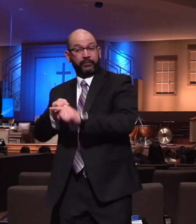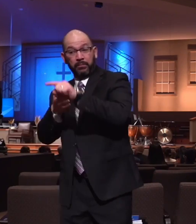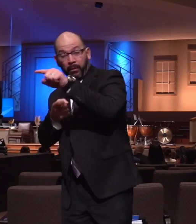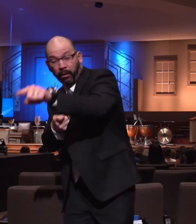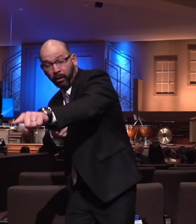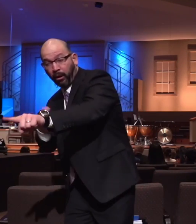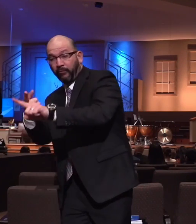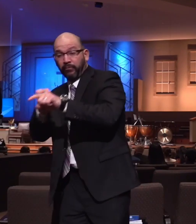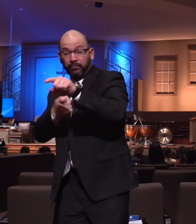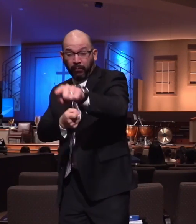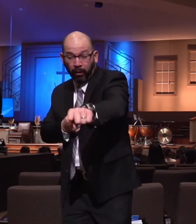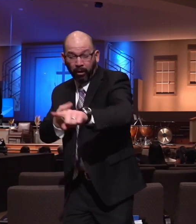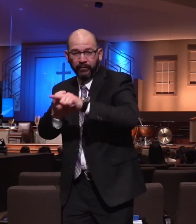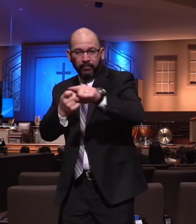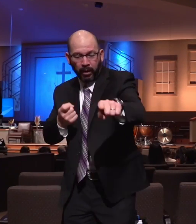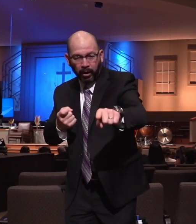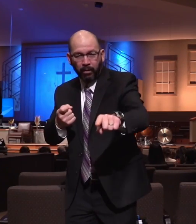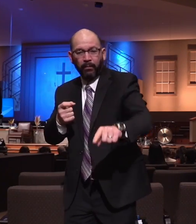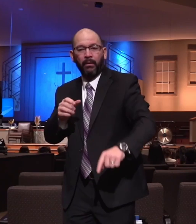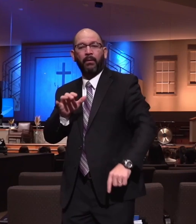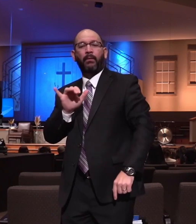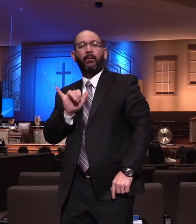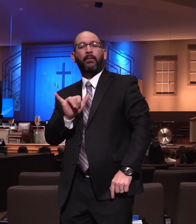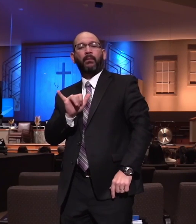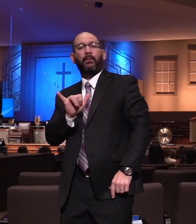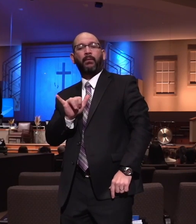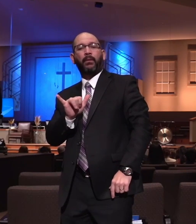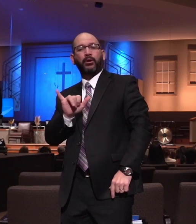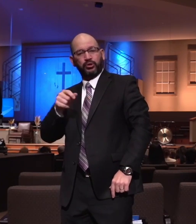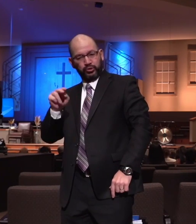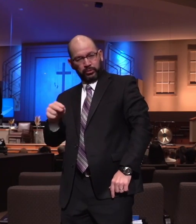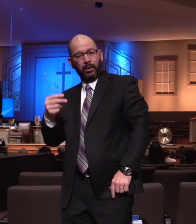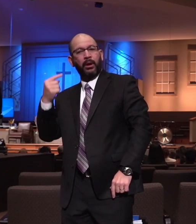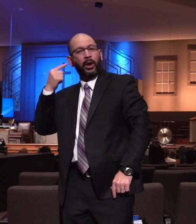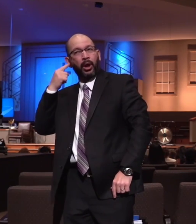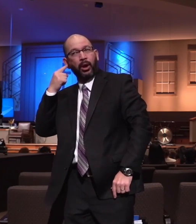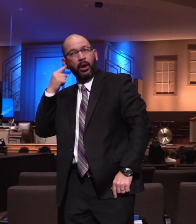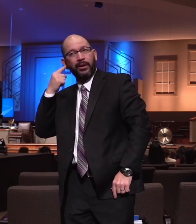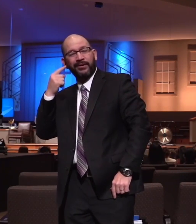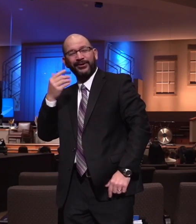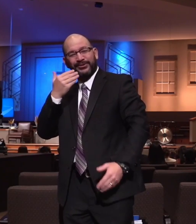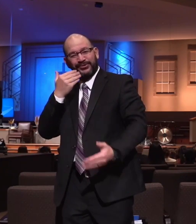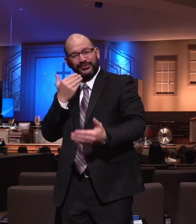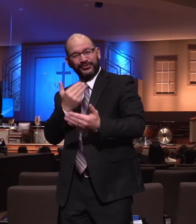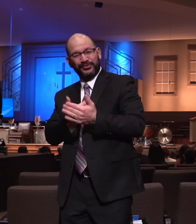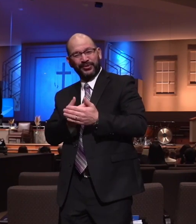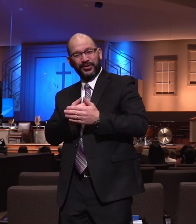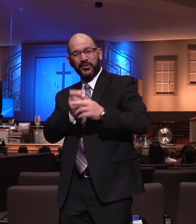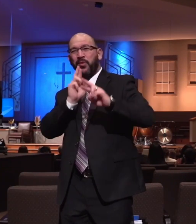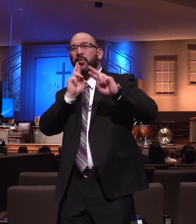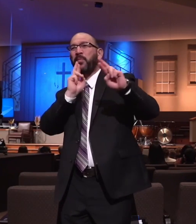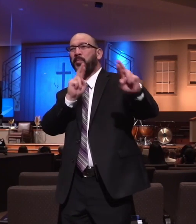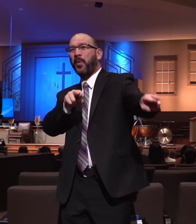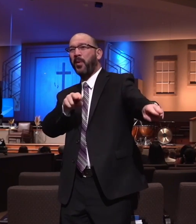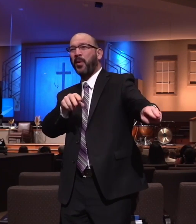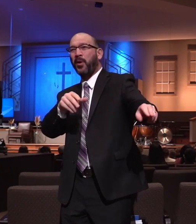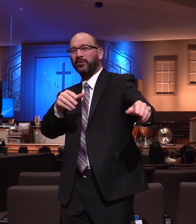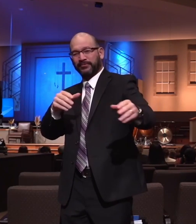the sourcing of the information, he had received a good assessment or made a good assessment